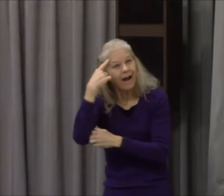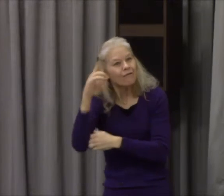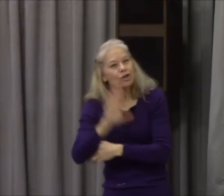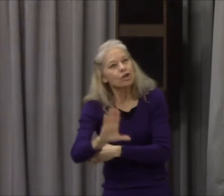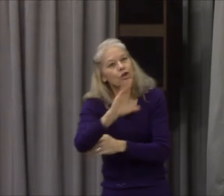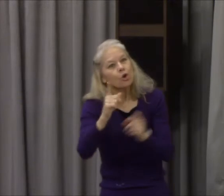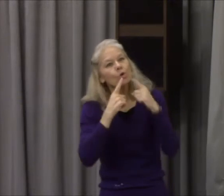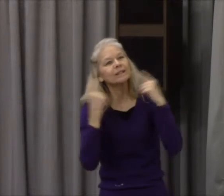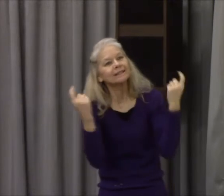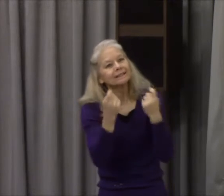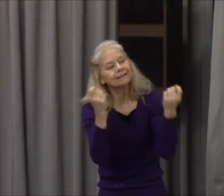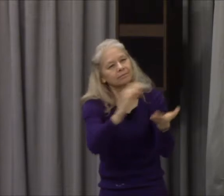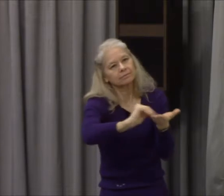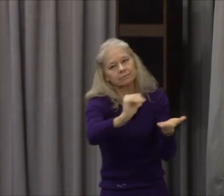When God appeared to Moses,